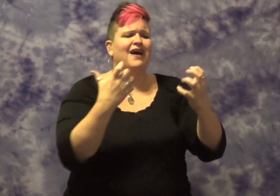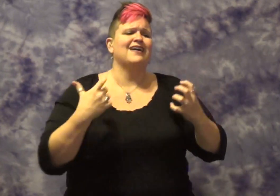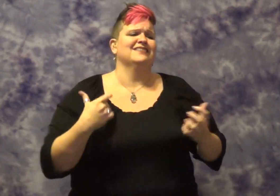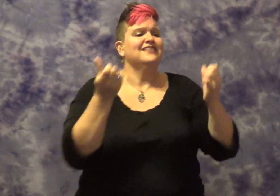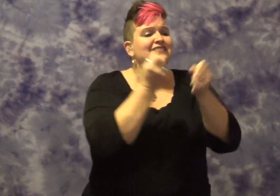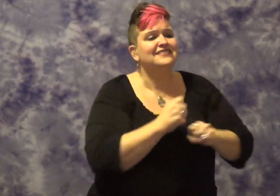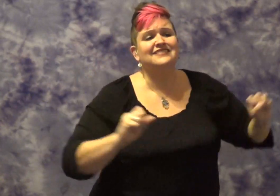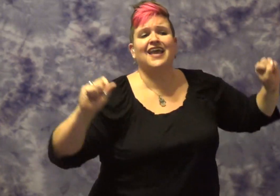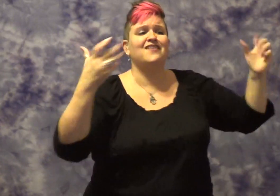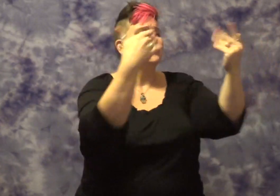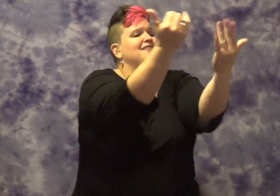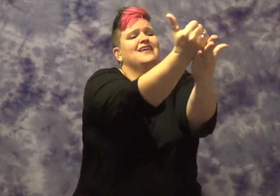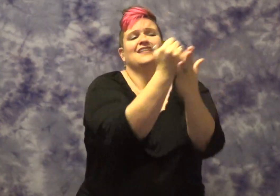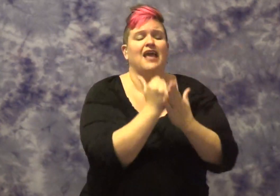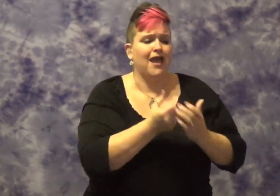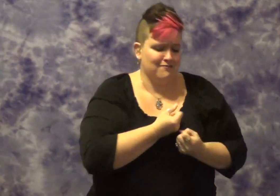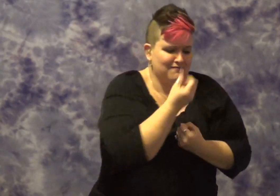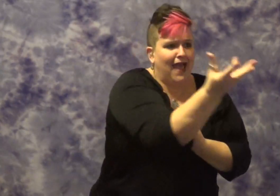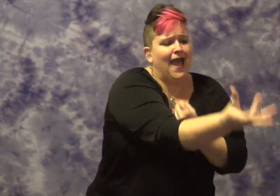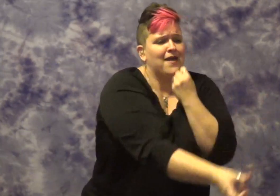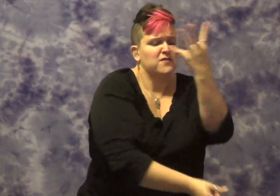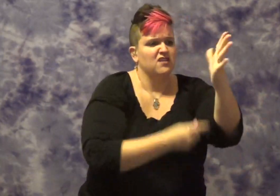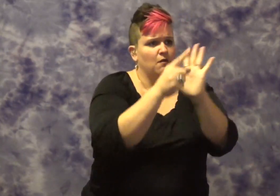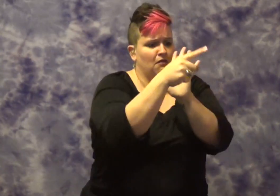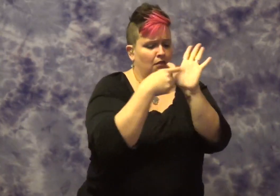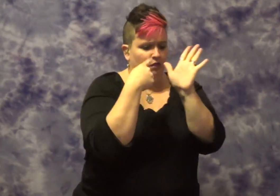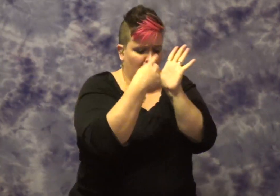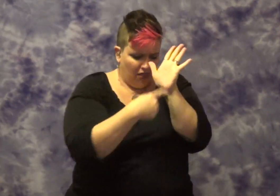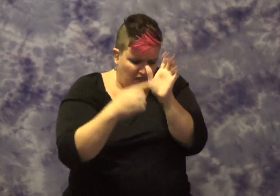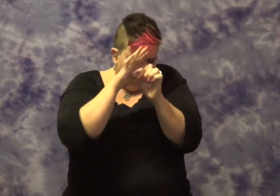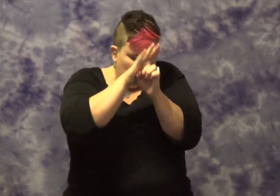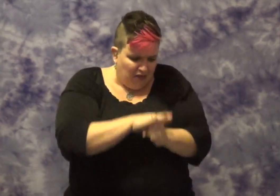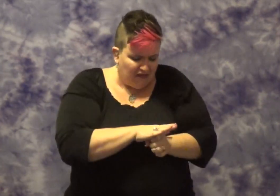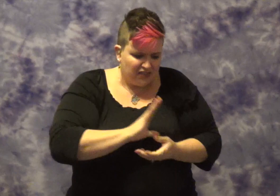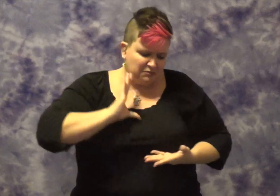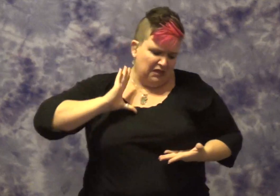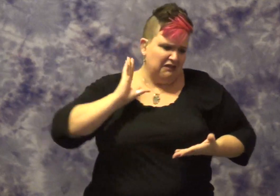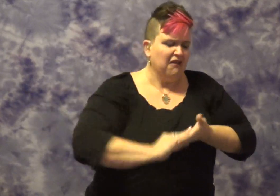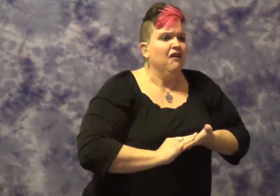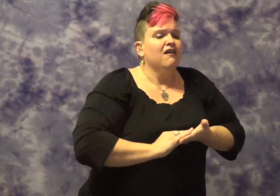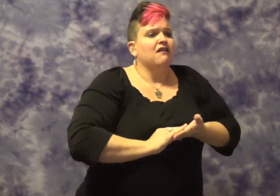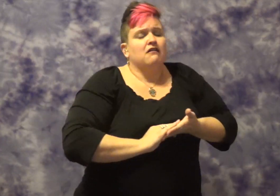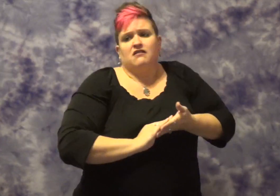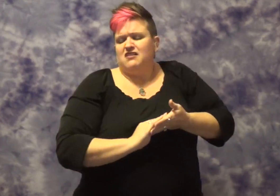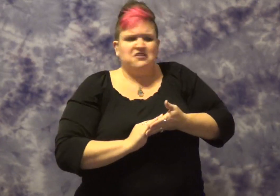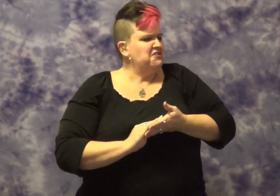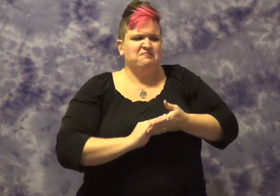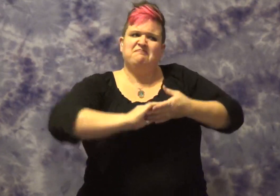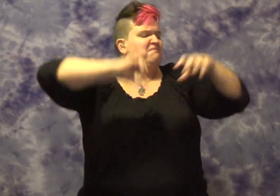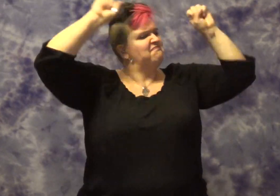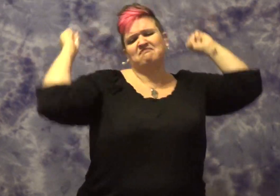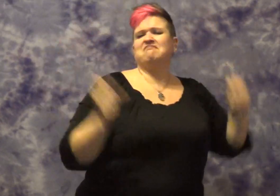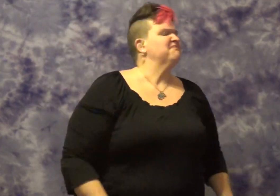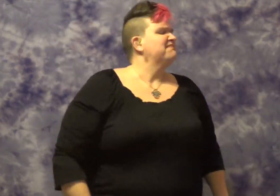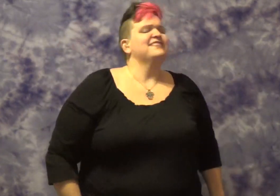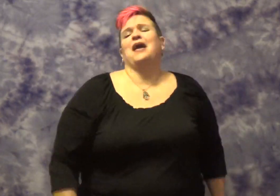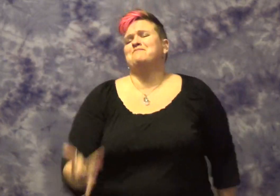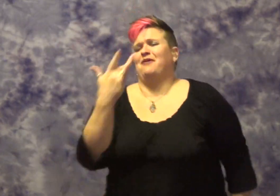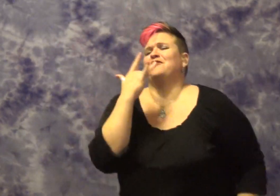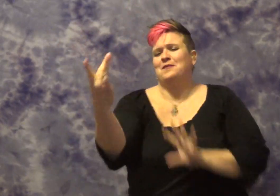I'll tell you my sins so you can sharpen your knife Offer me that deathless death of good God, let